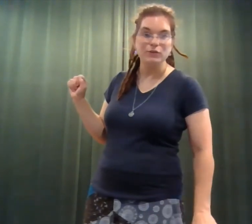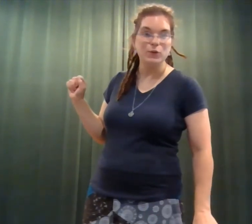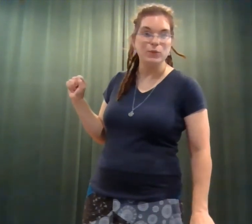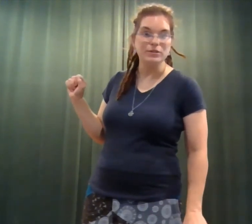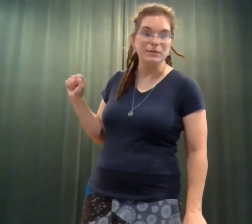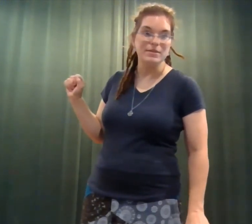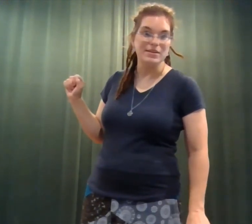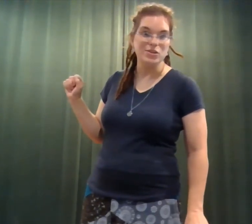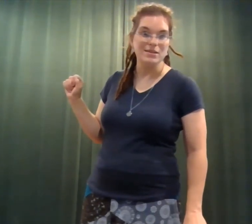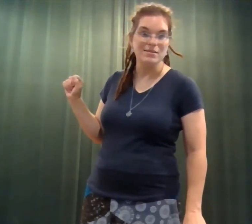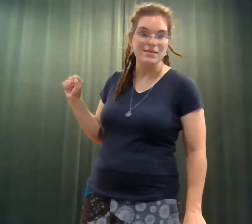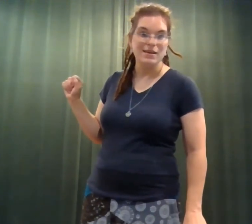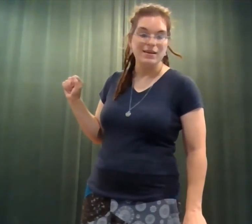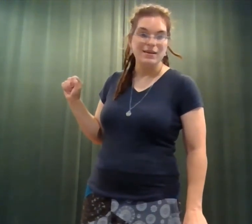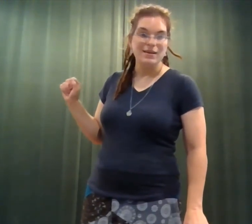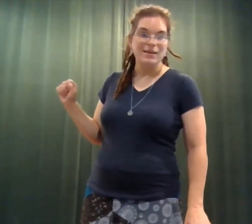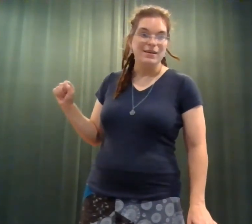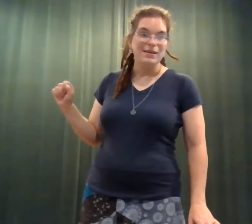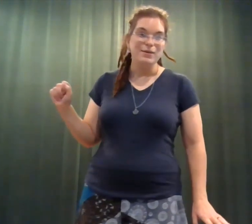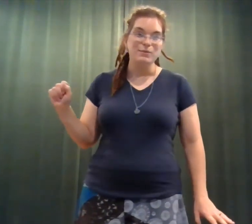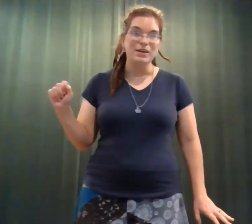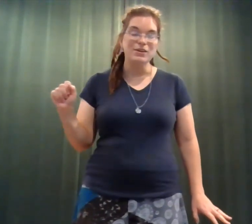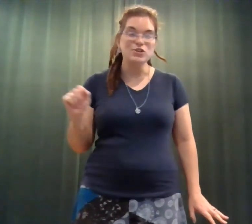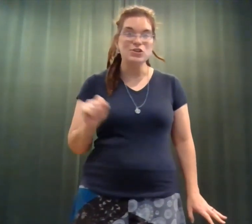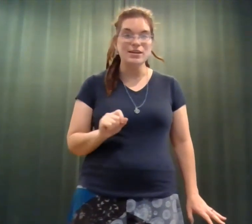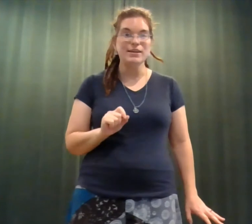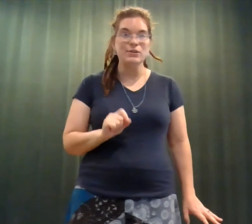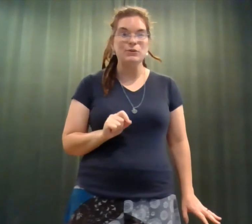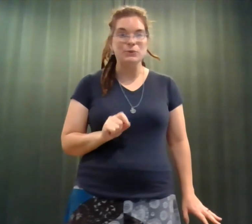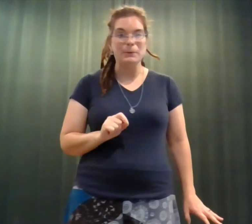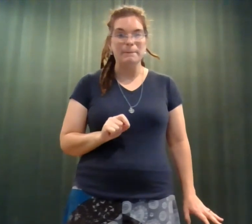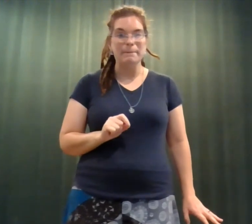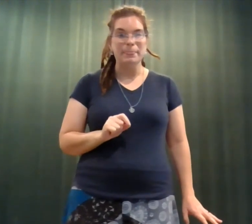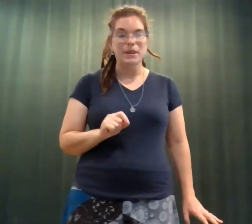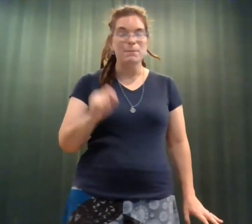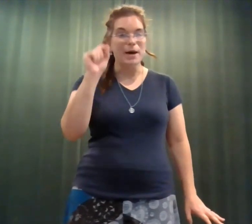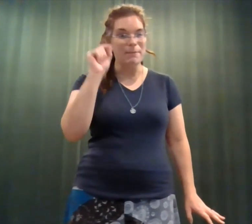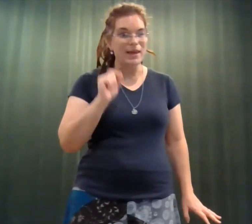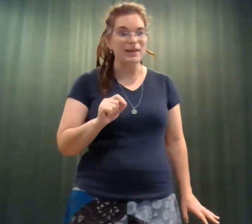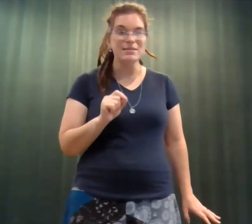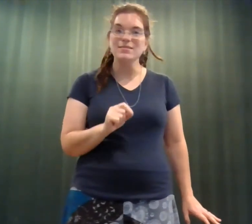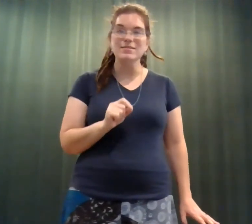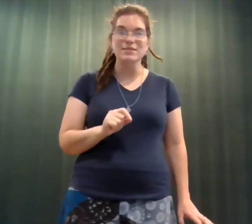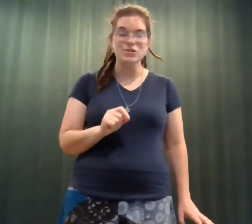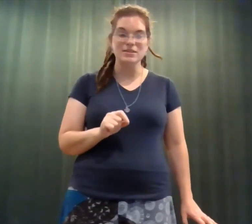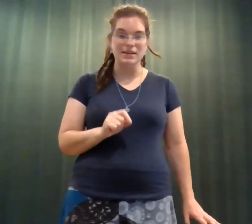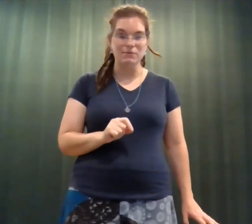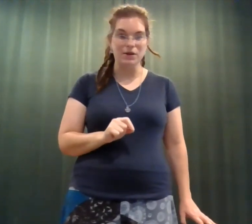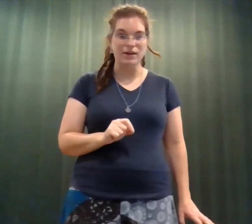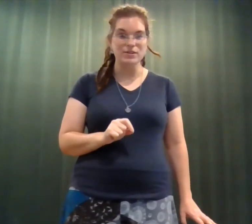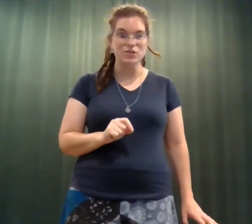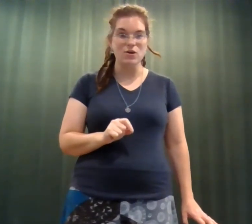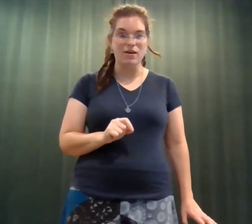of her worldly possessions. Because she knew by making this decision to get married to John,